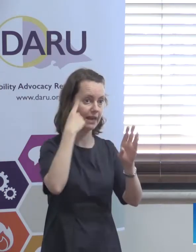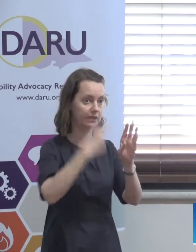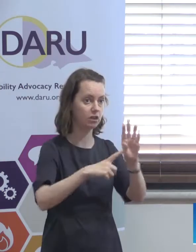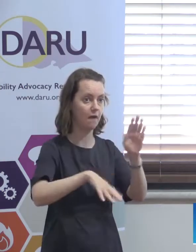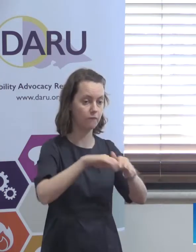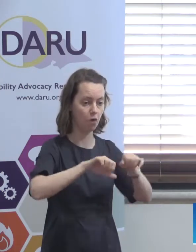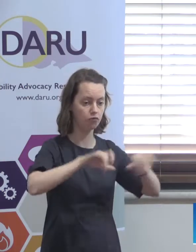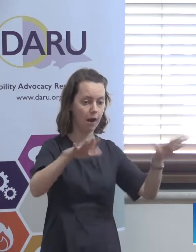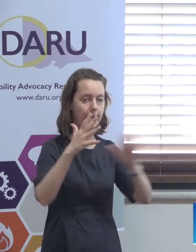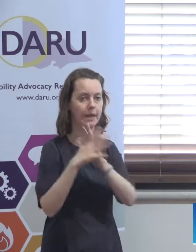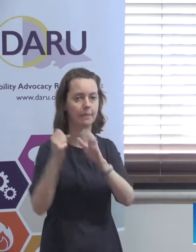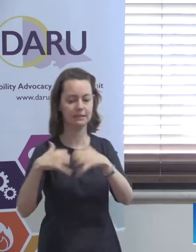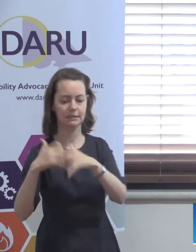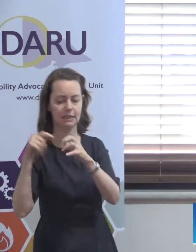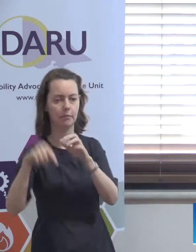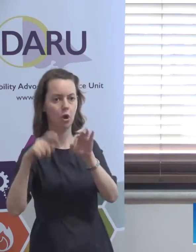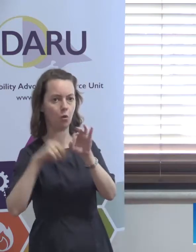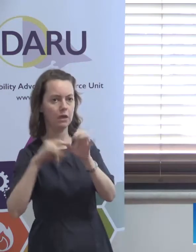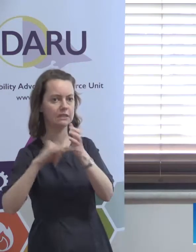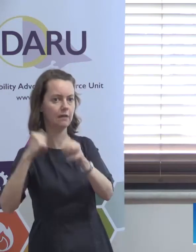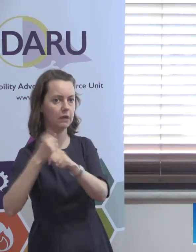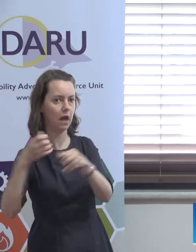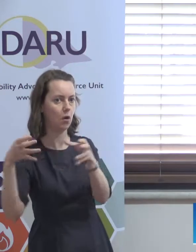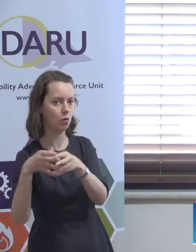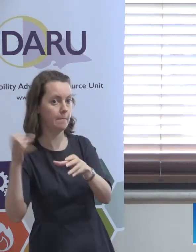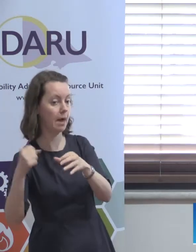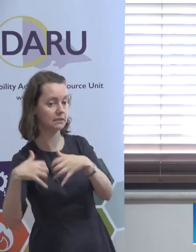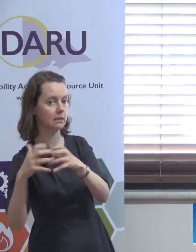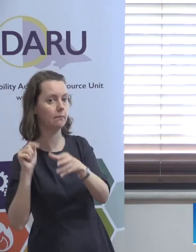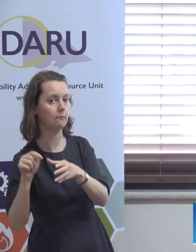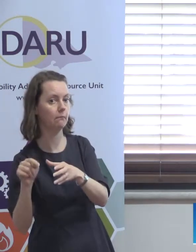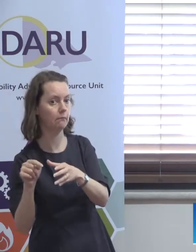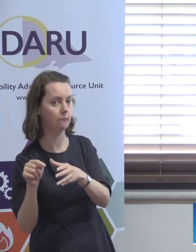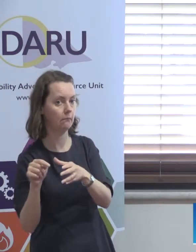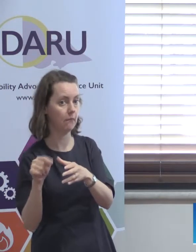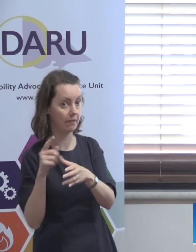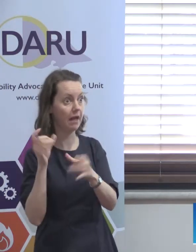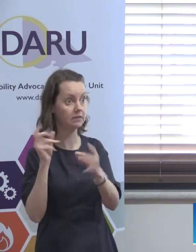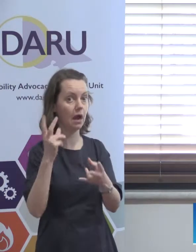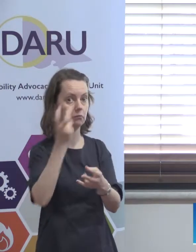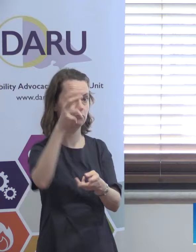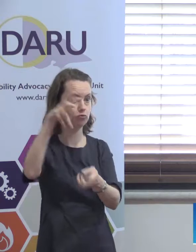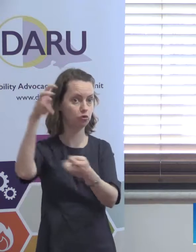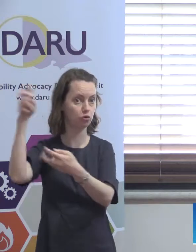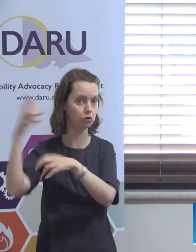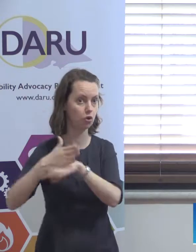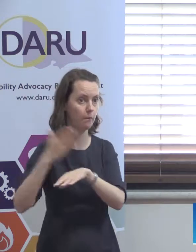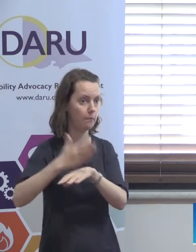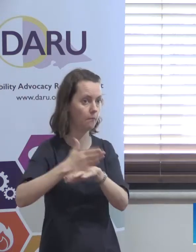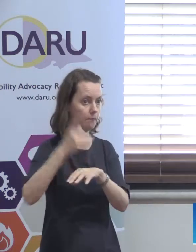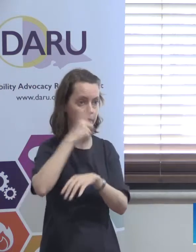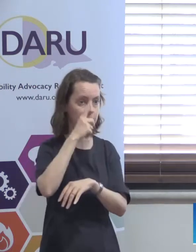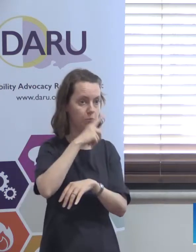year, this Quality and Safeguarding Commission has to be in existence. So they have already started recruiting the positions.